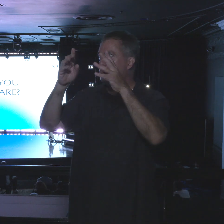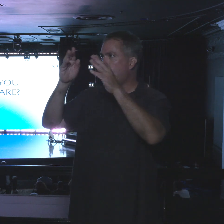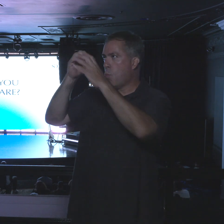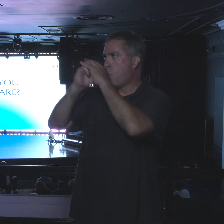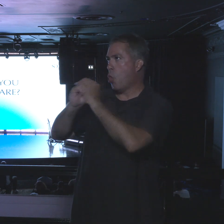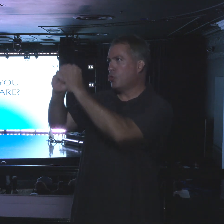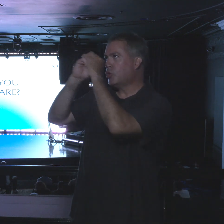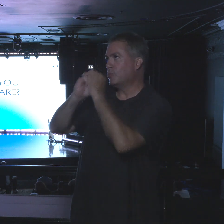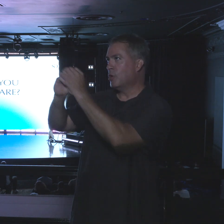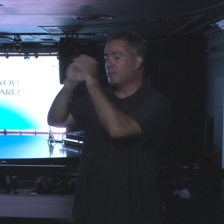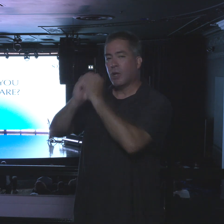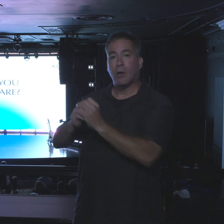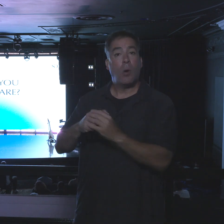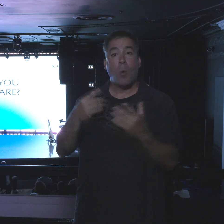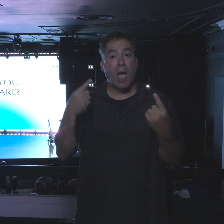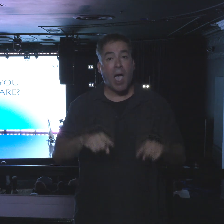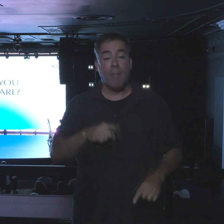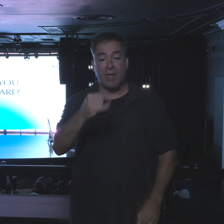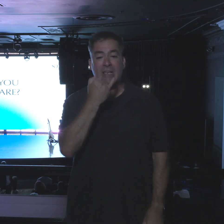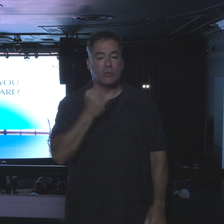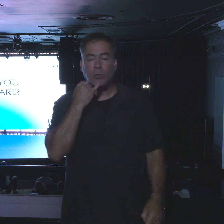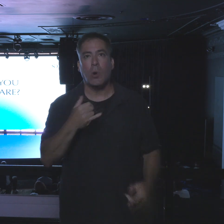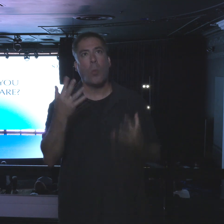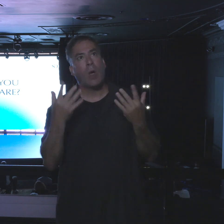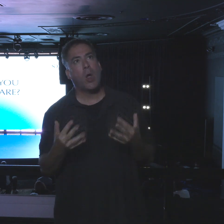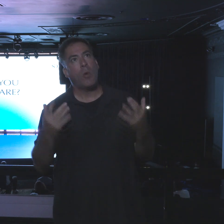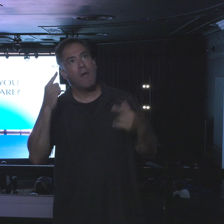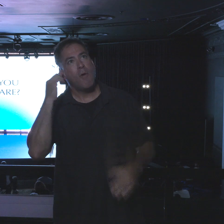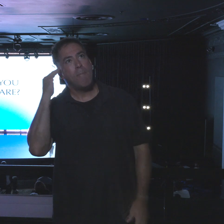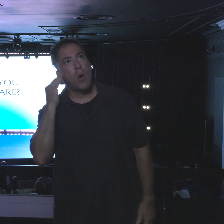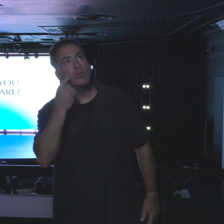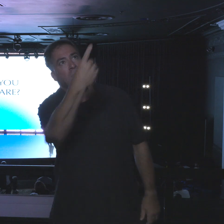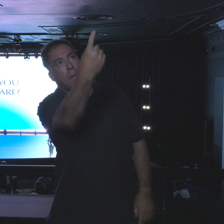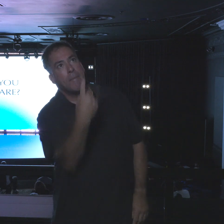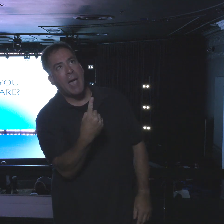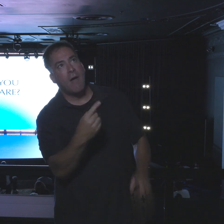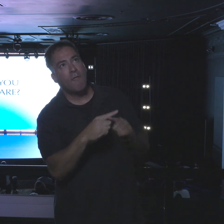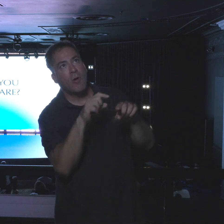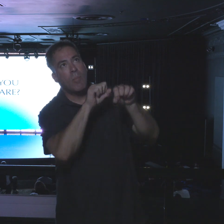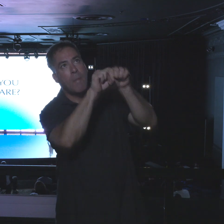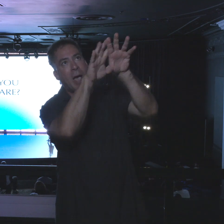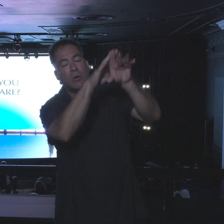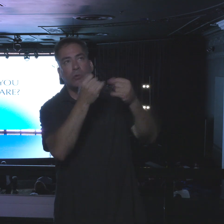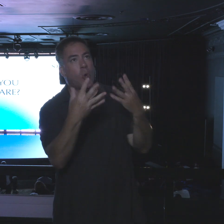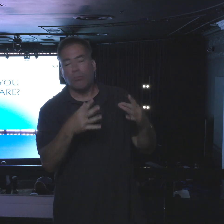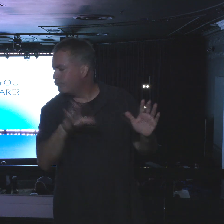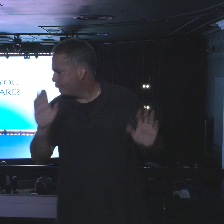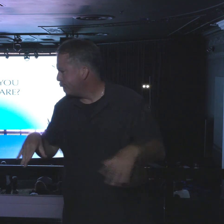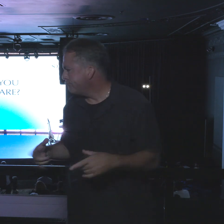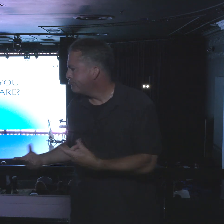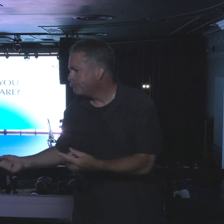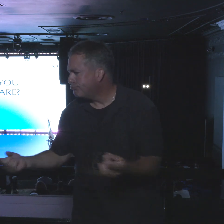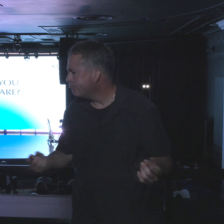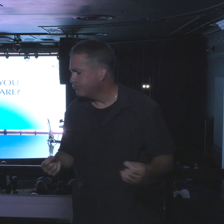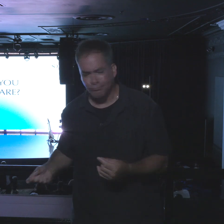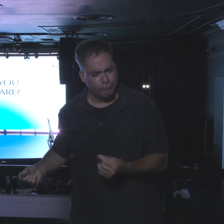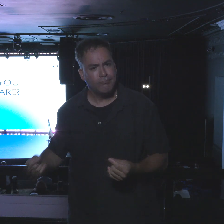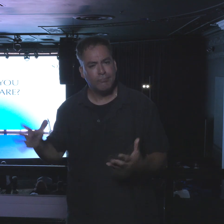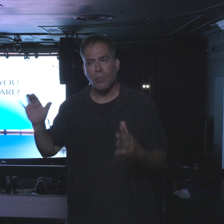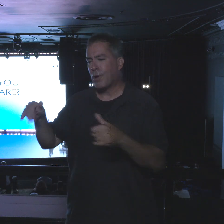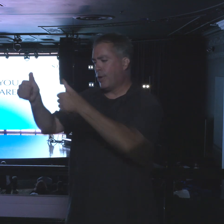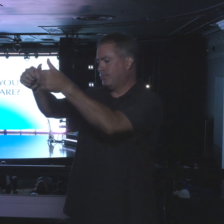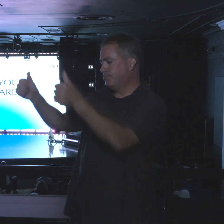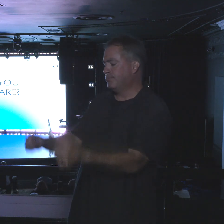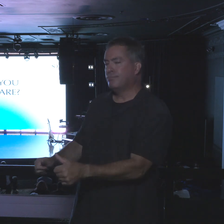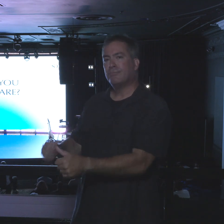in that. They get tired of waiting for Moses, so they take matters into their own hands. Then